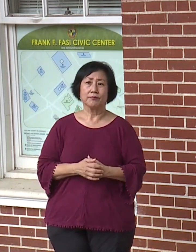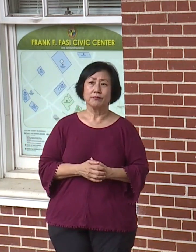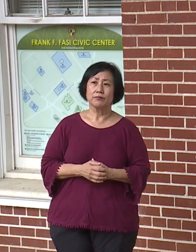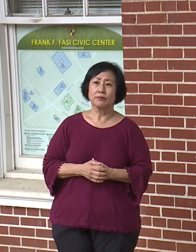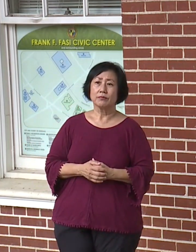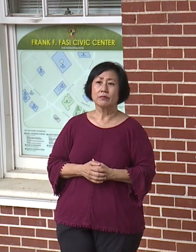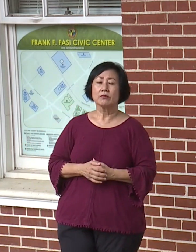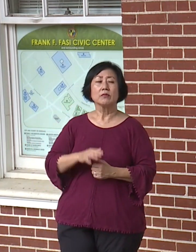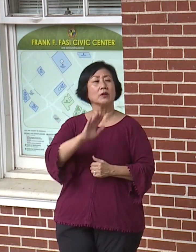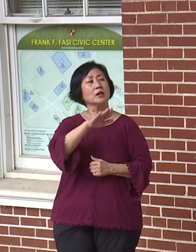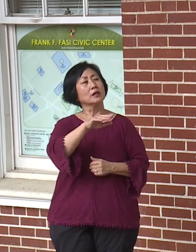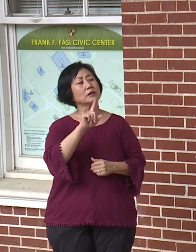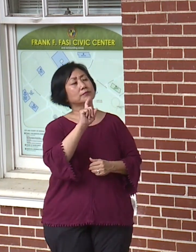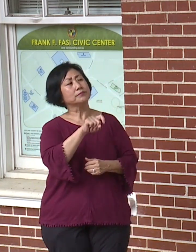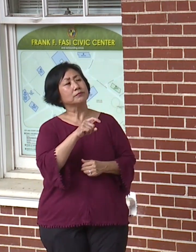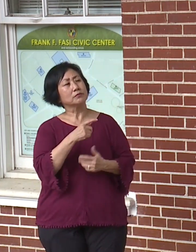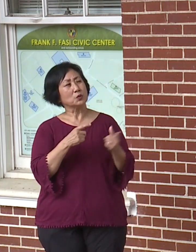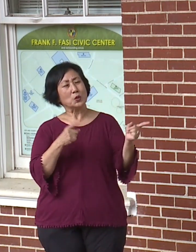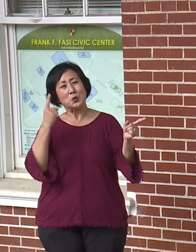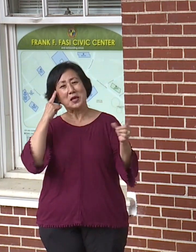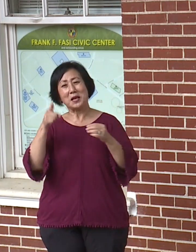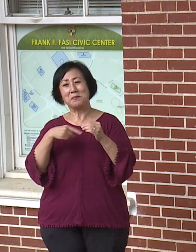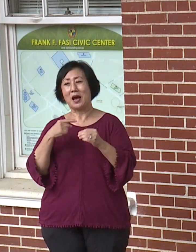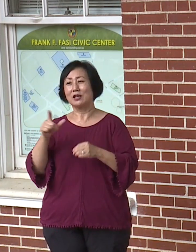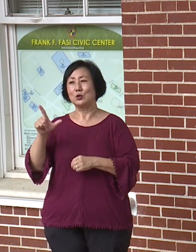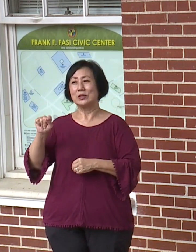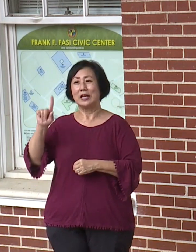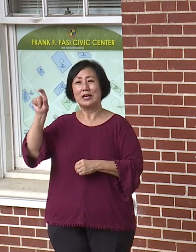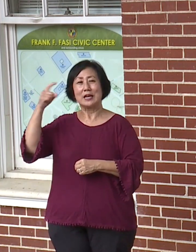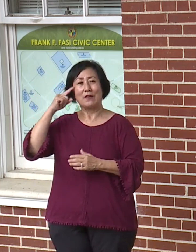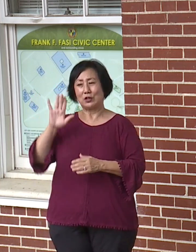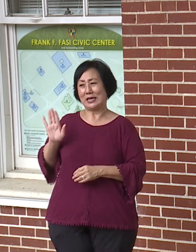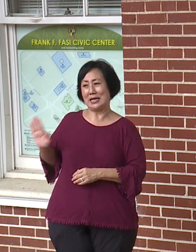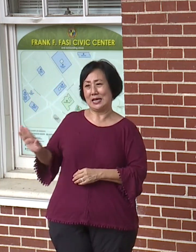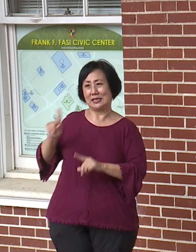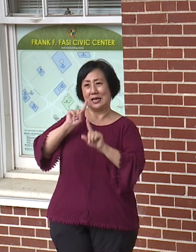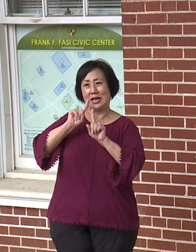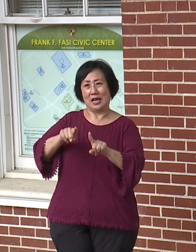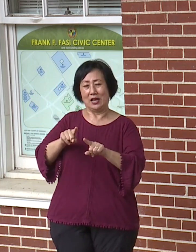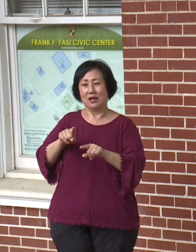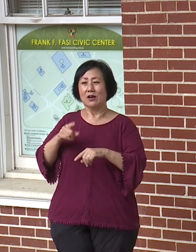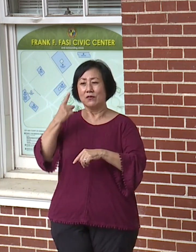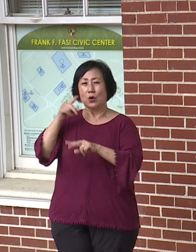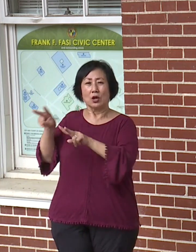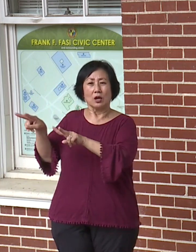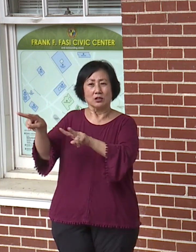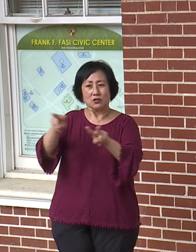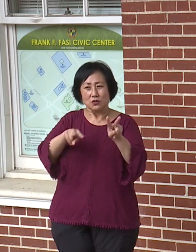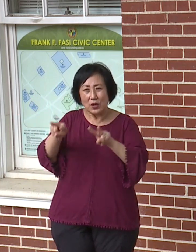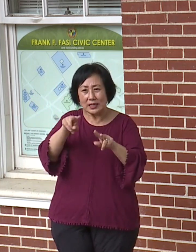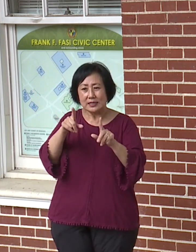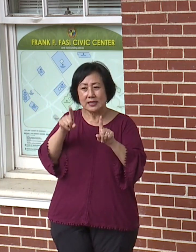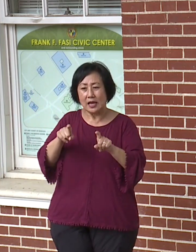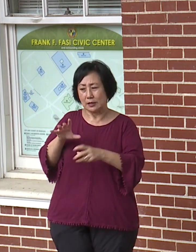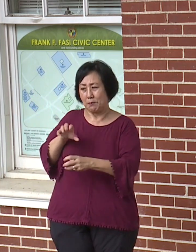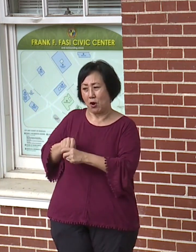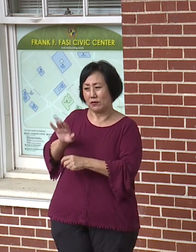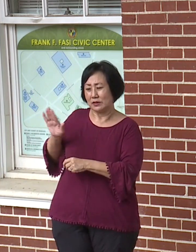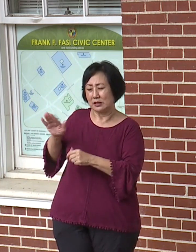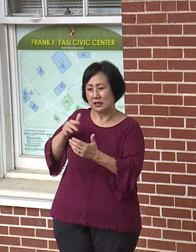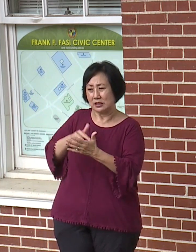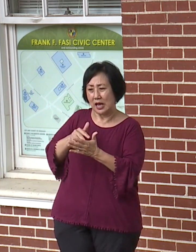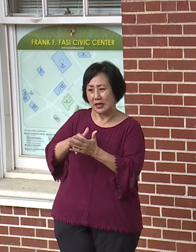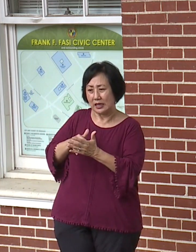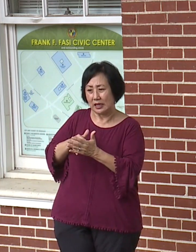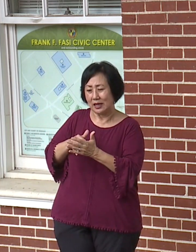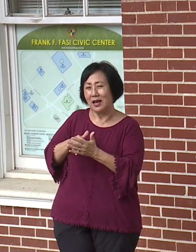Sarah, a follow-up. Wants to know what you think of the lieutenant governor's response that the surveillance test is part of a study and proper data will